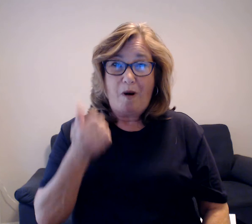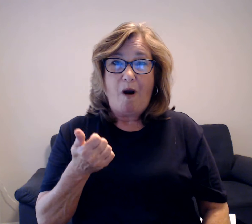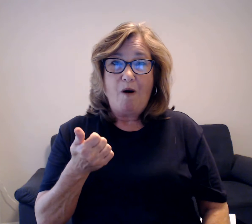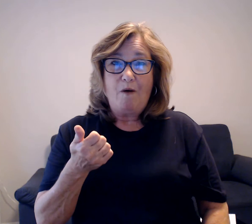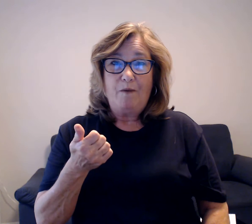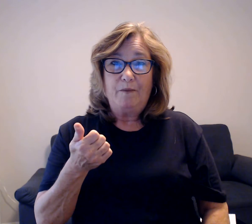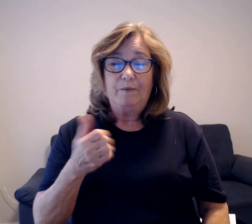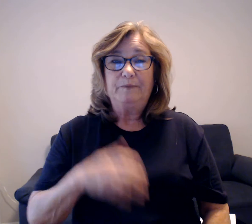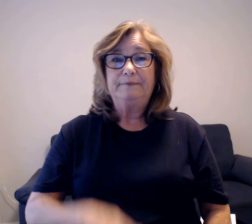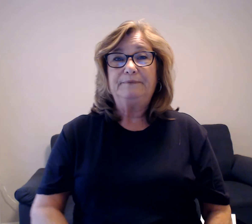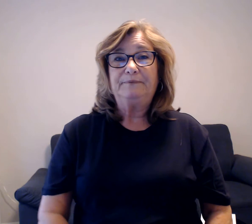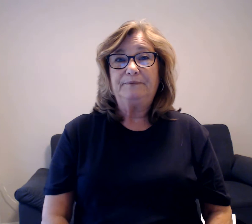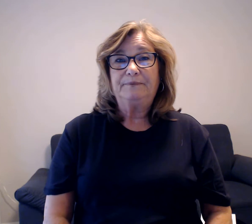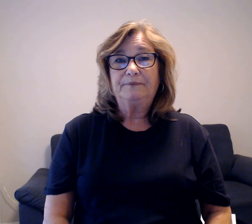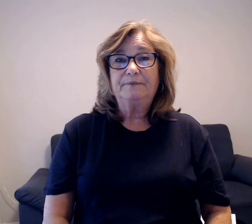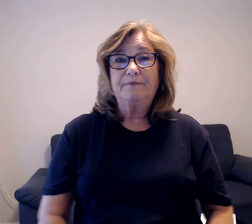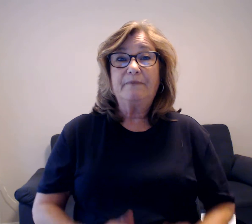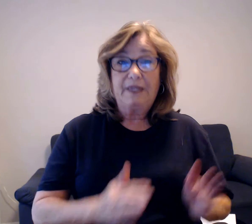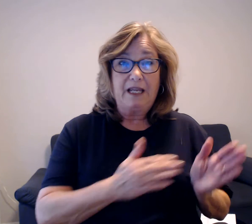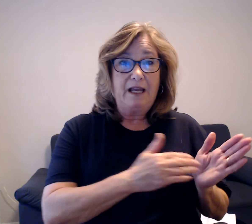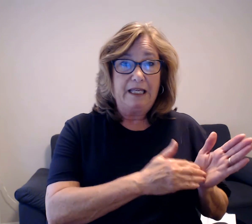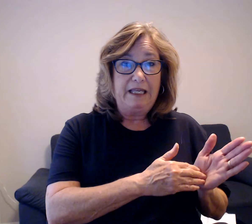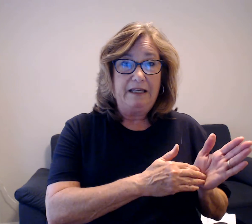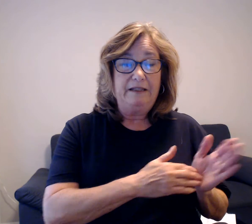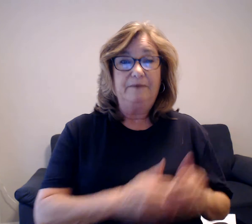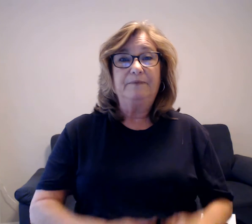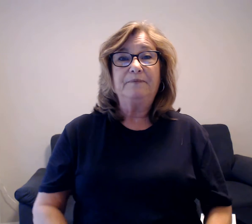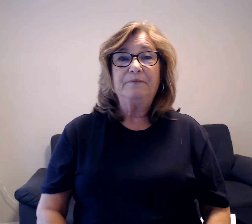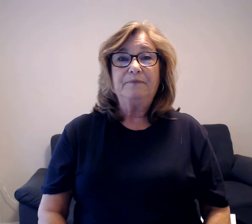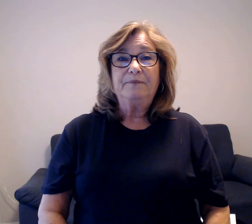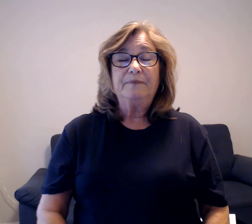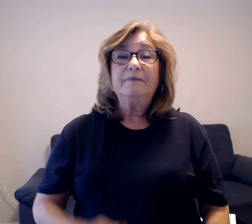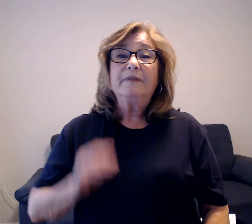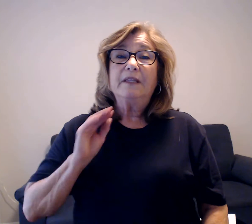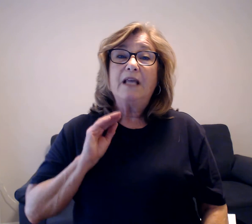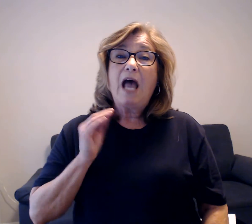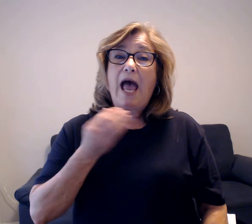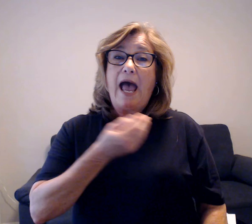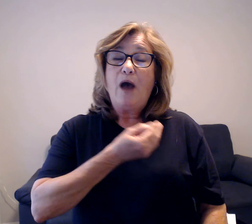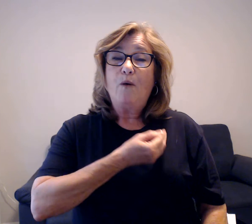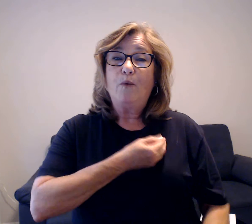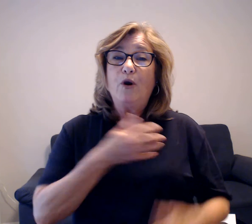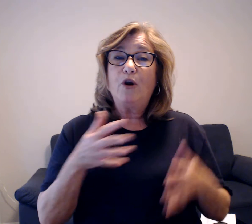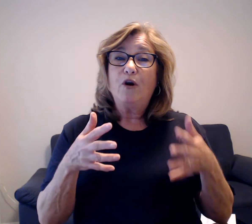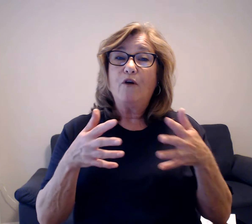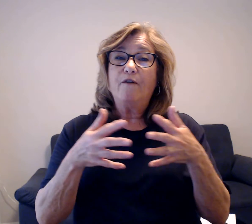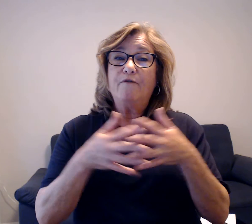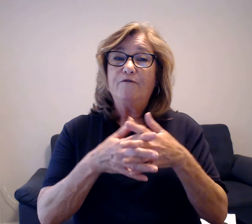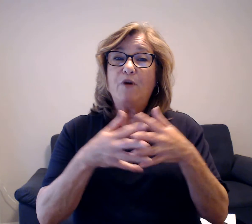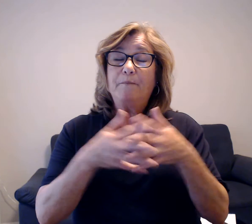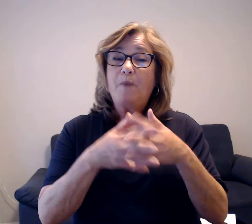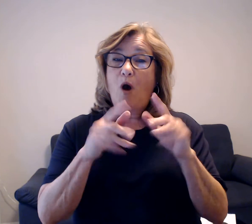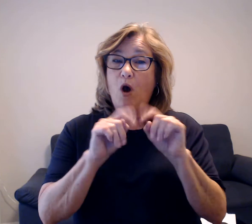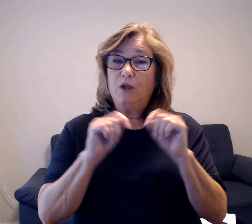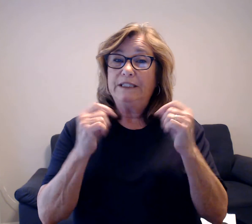Again. Our football team has a barbecue